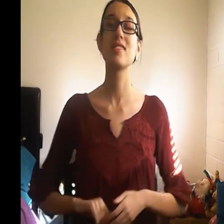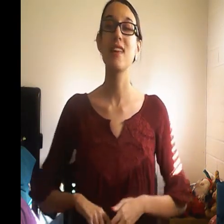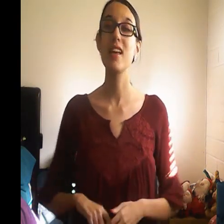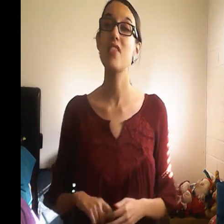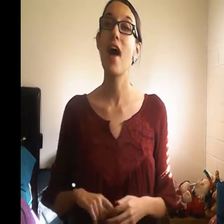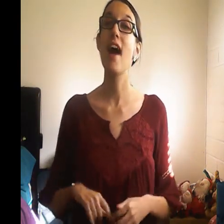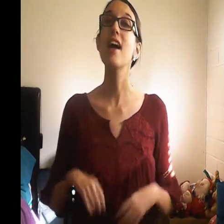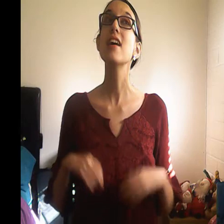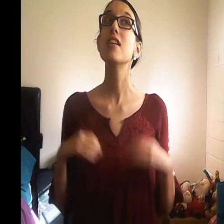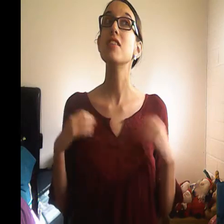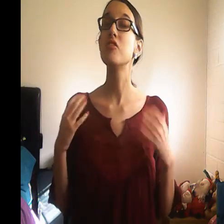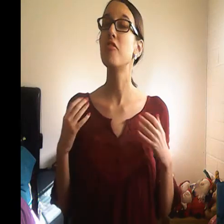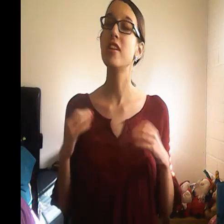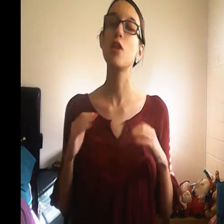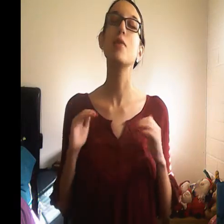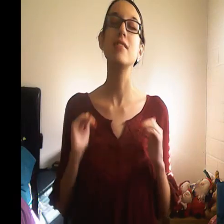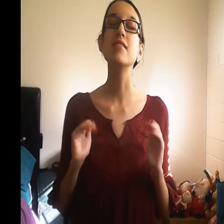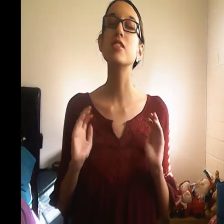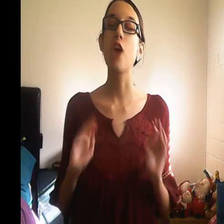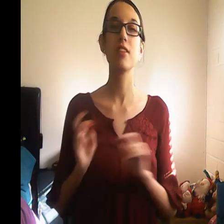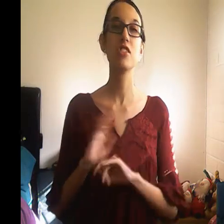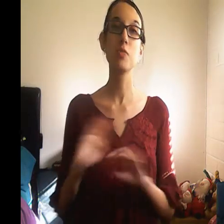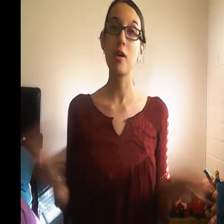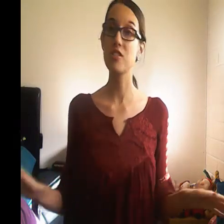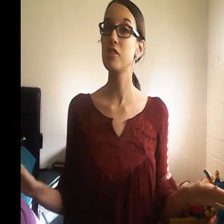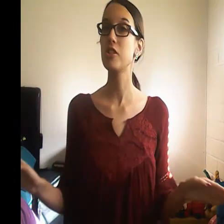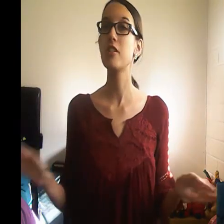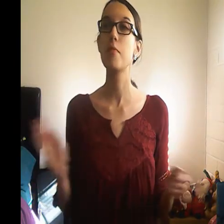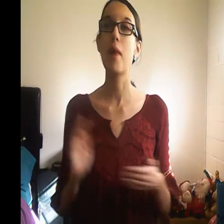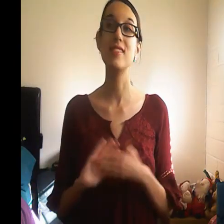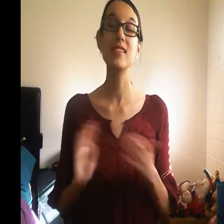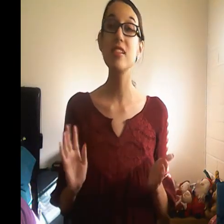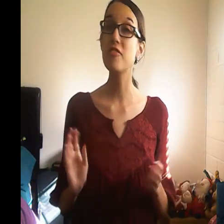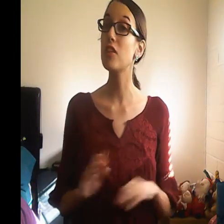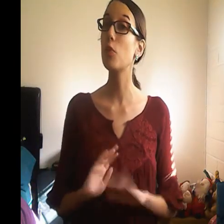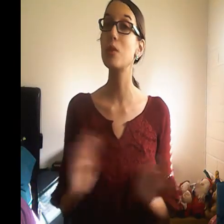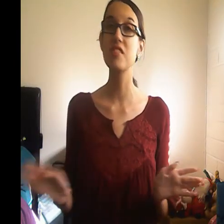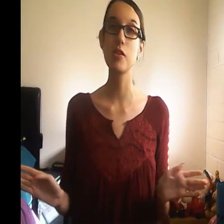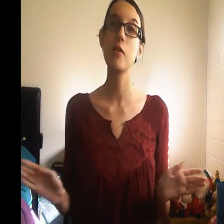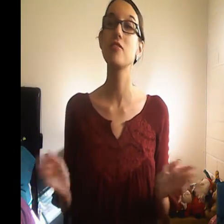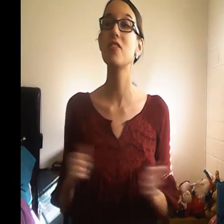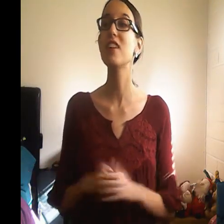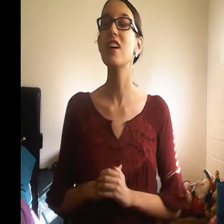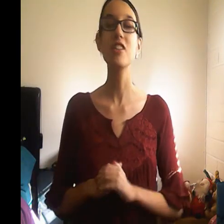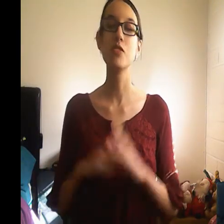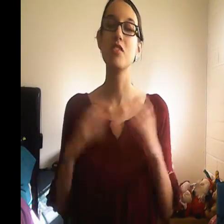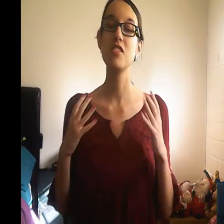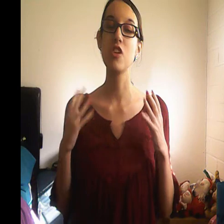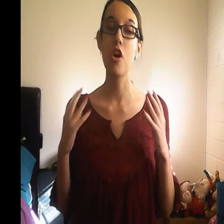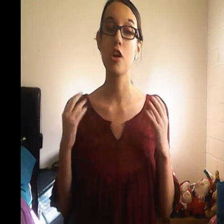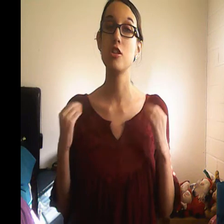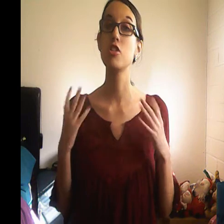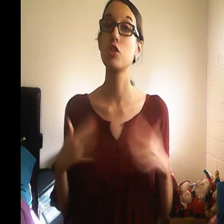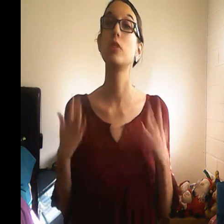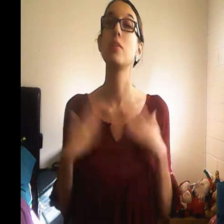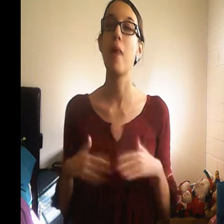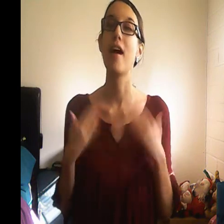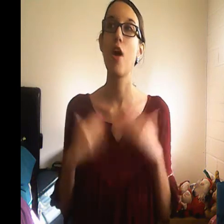that this video is not sponsored by cetaphil whatsoever so these are just truly my own